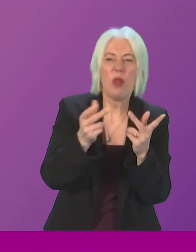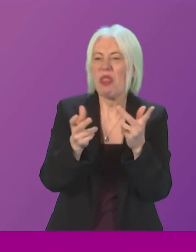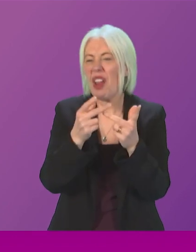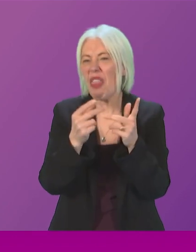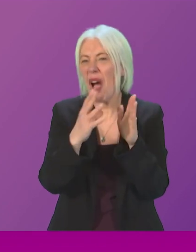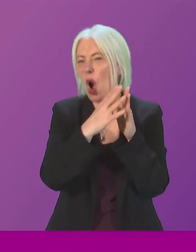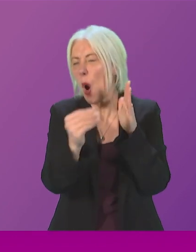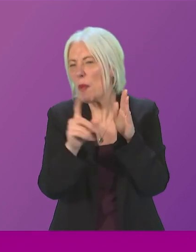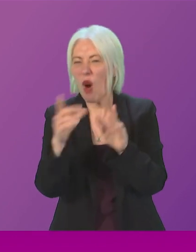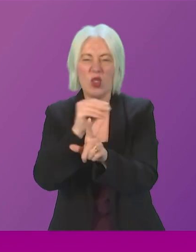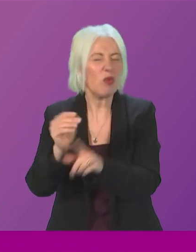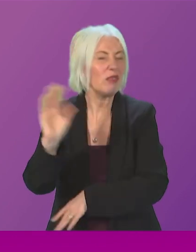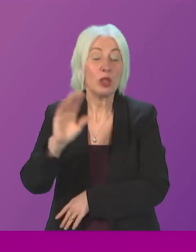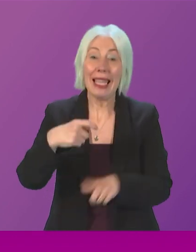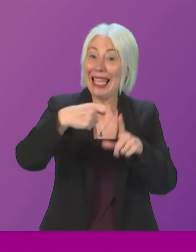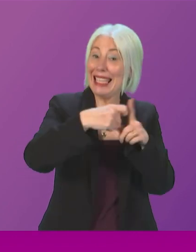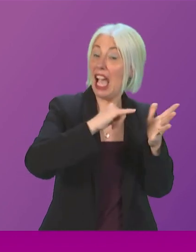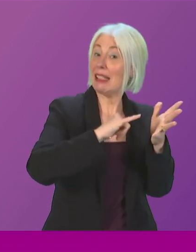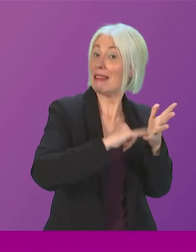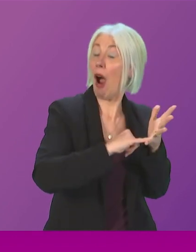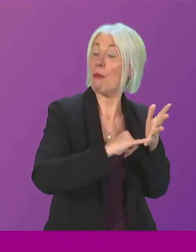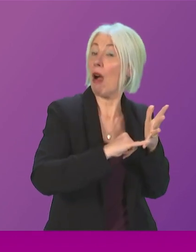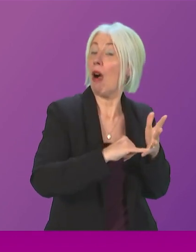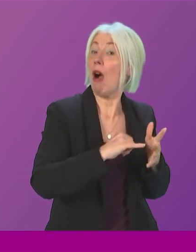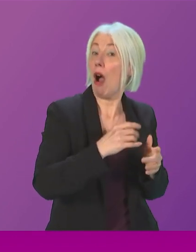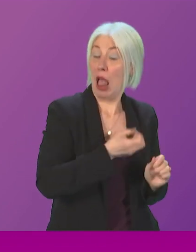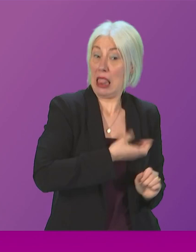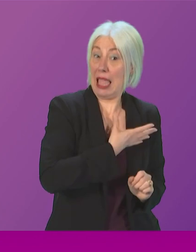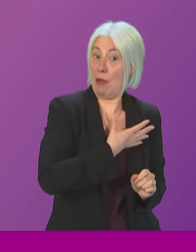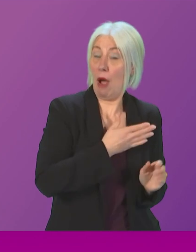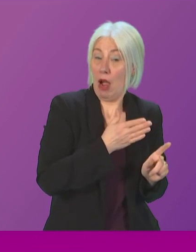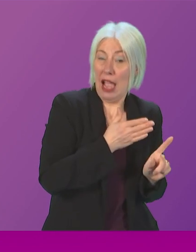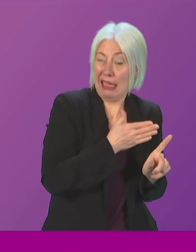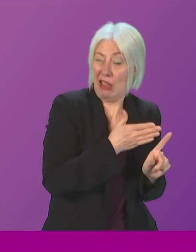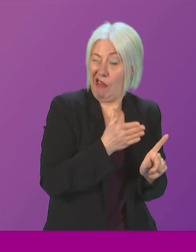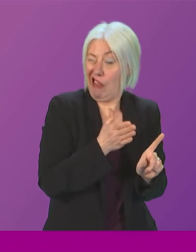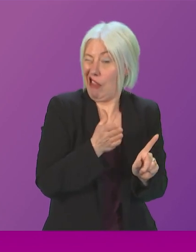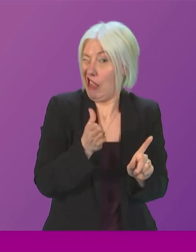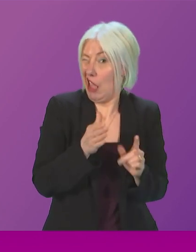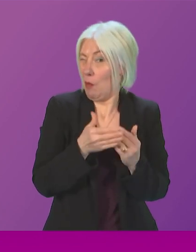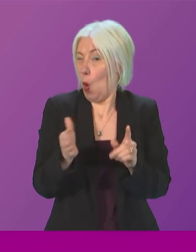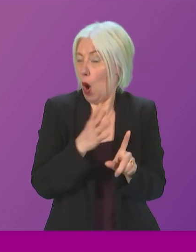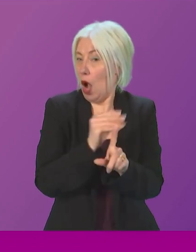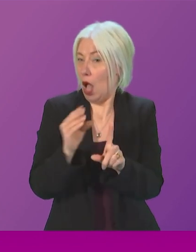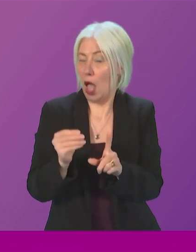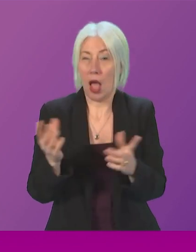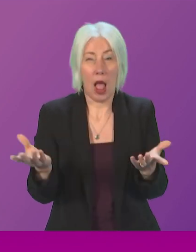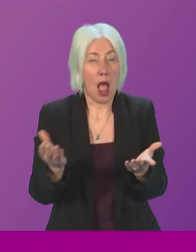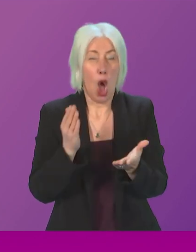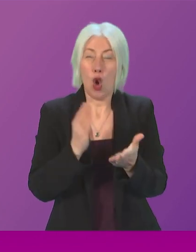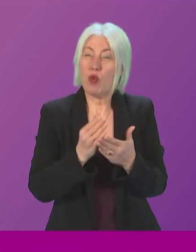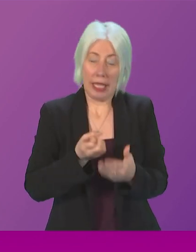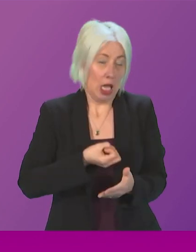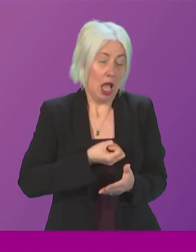Tories. And we know that Keir Starmer is lurching to the right. There are no more. There are little more than a Conservative